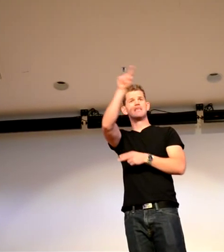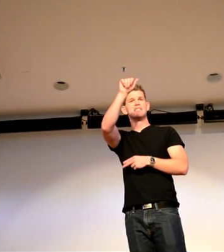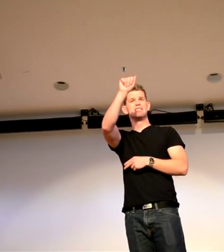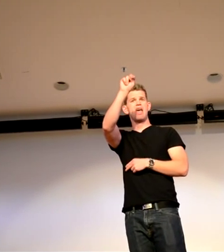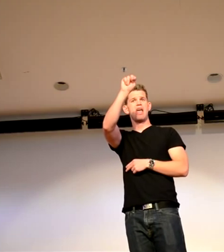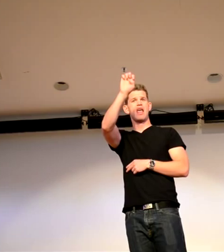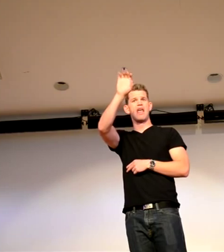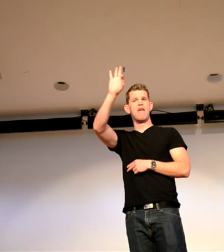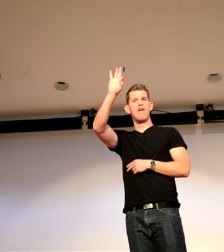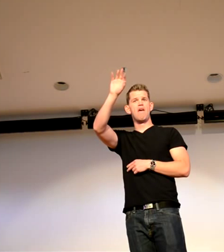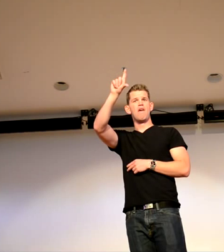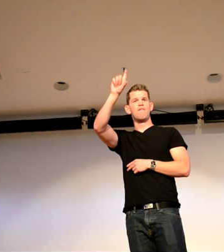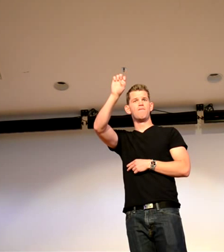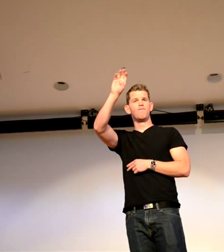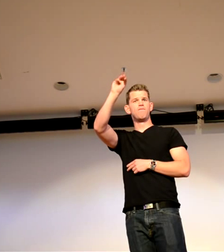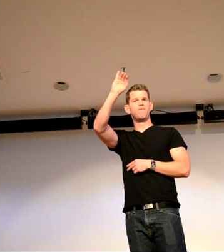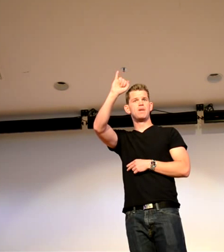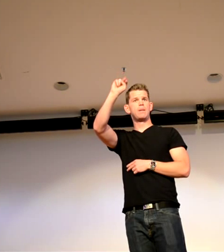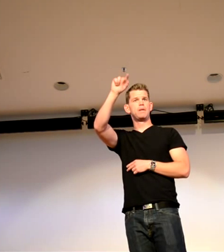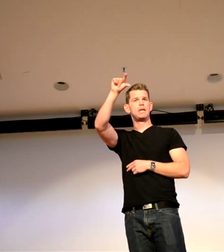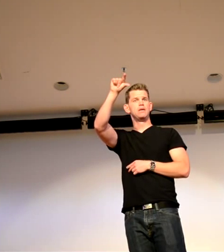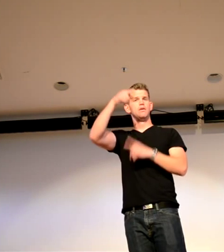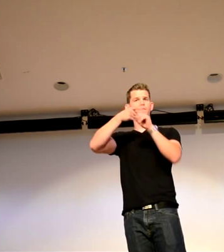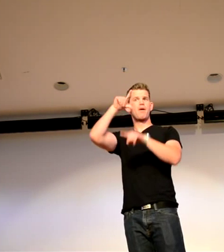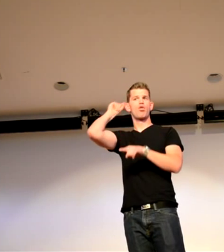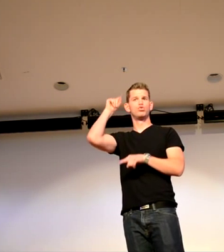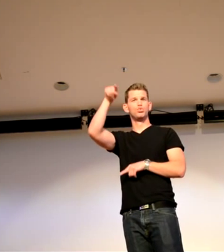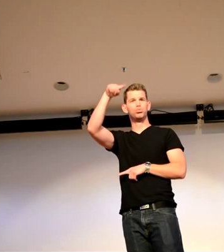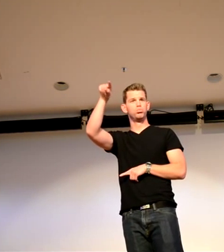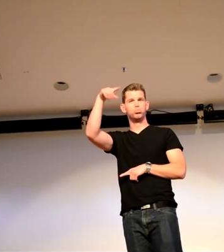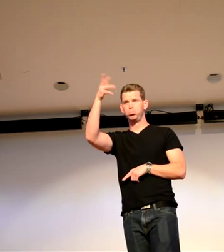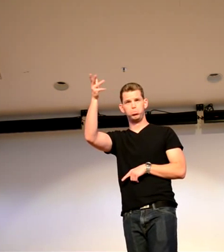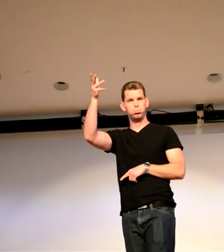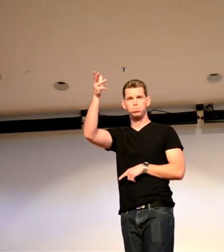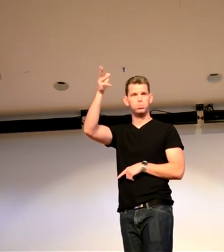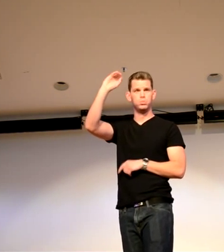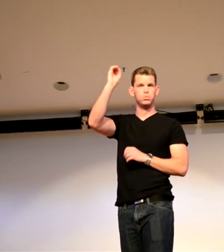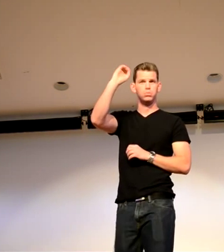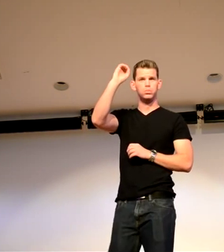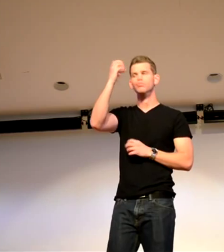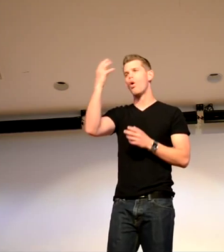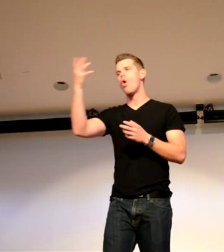know if anybody knows Zane Fleming from Gallaudet does anybody know Zane